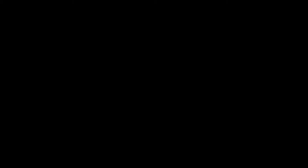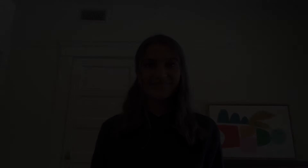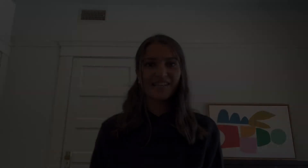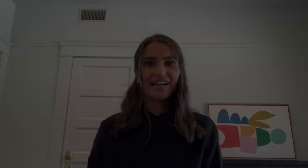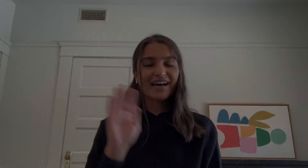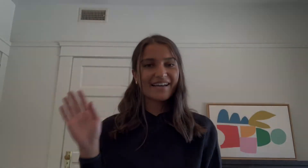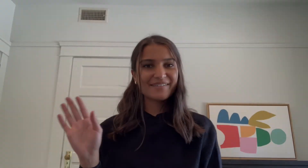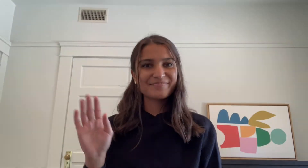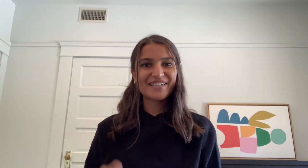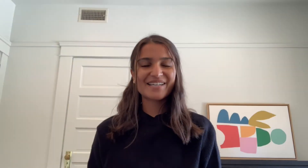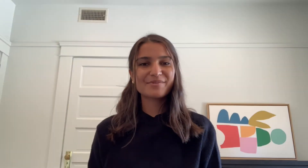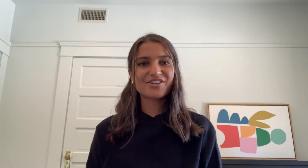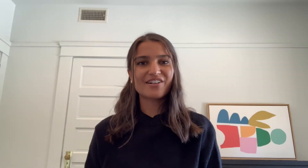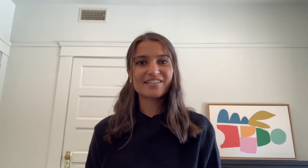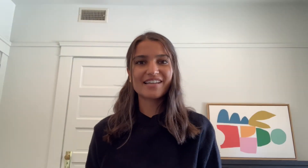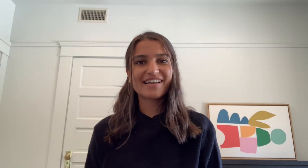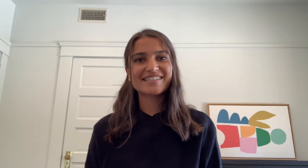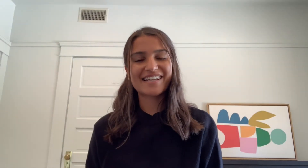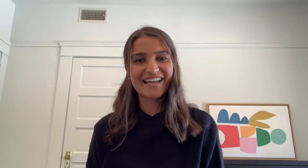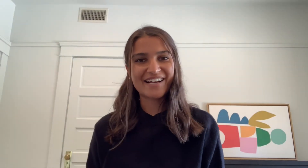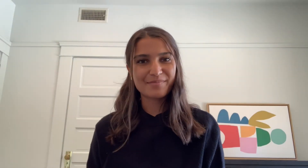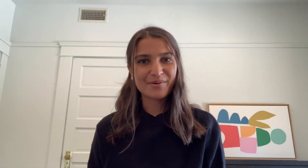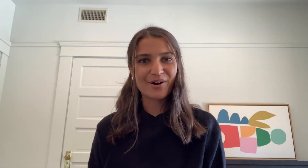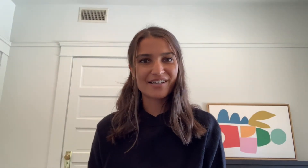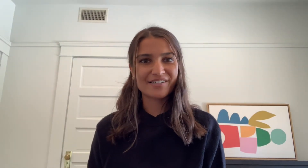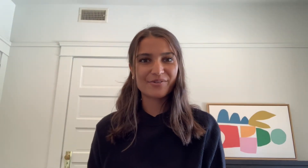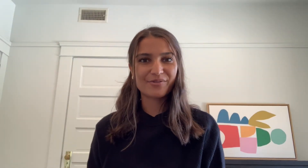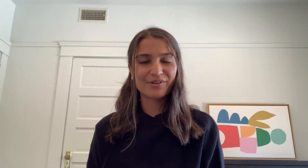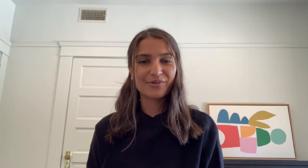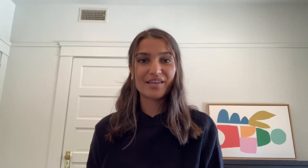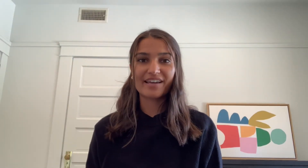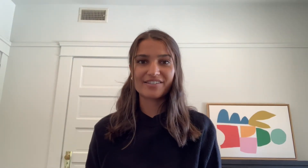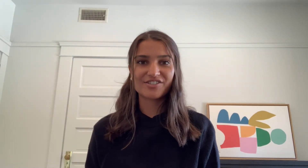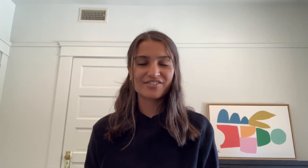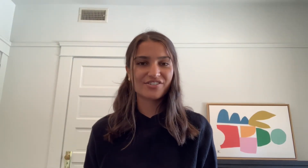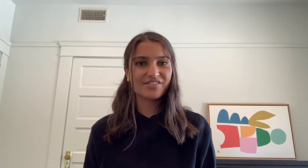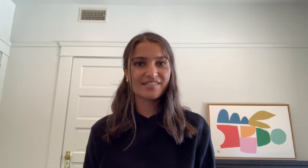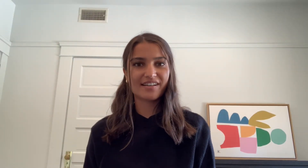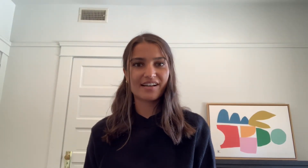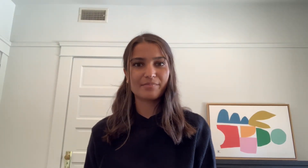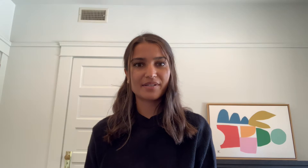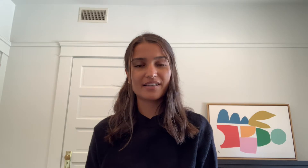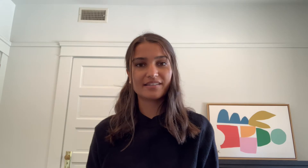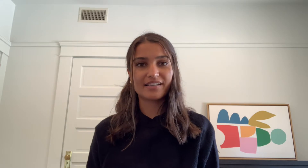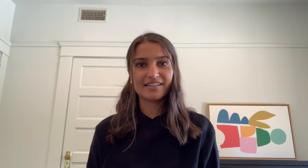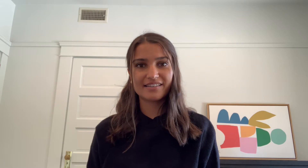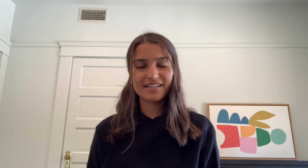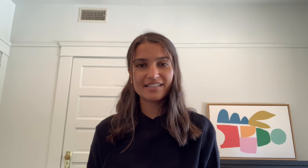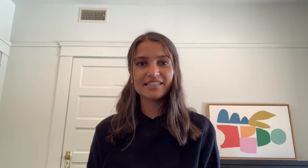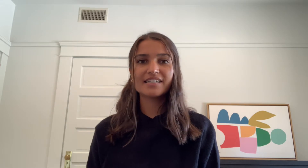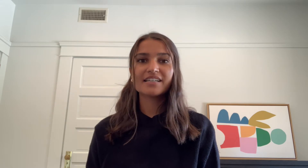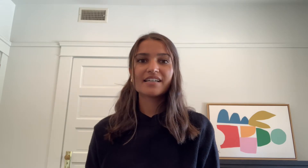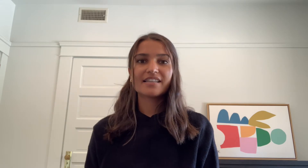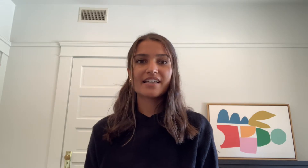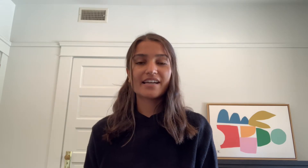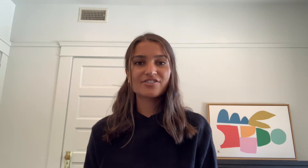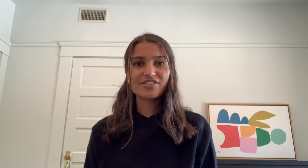Hi, my name is Shalini and today I'll be walking you through the hand gestures that accompany Tarikita. The hand gestures